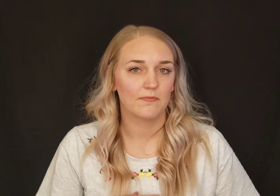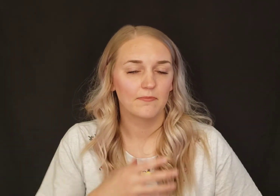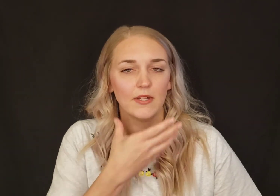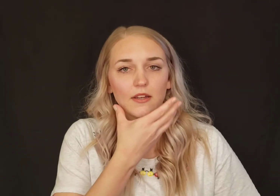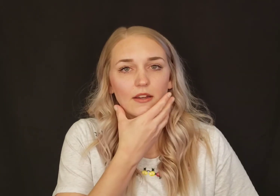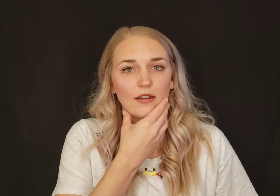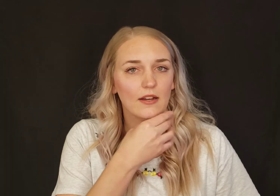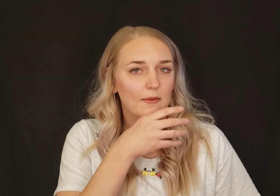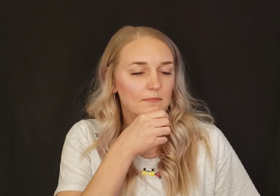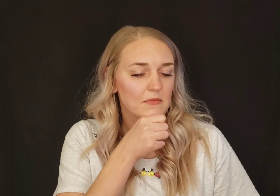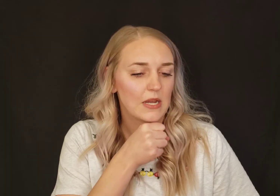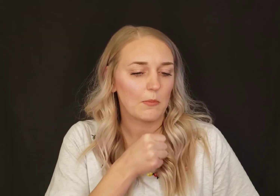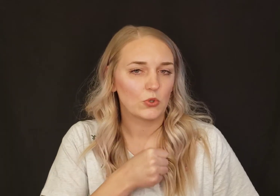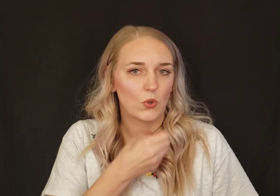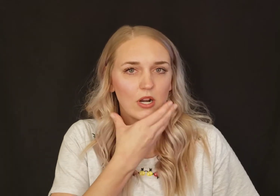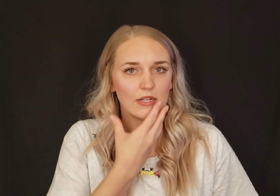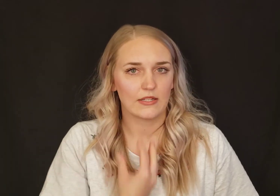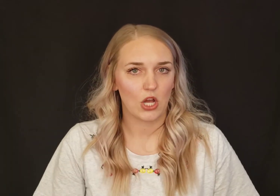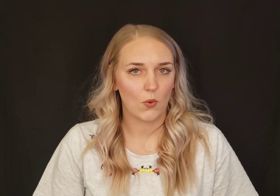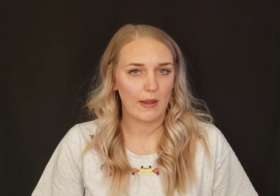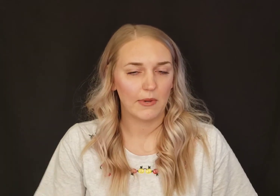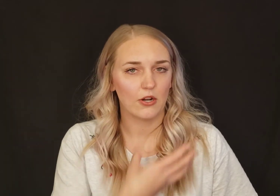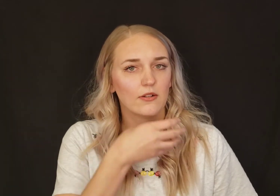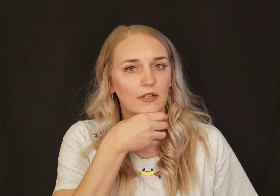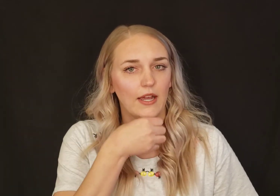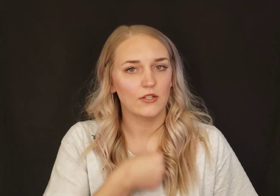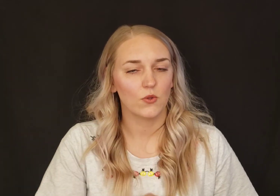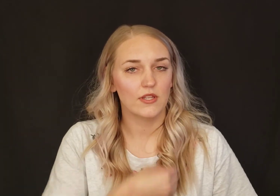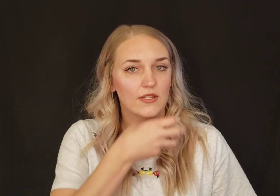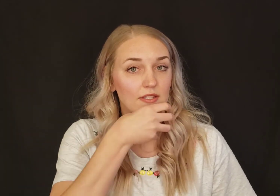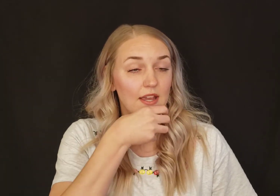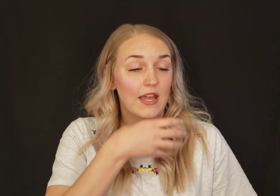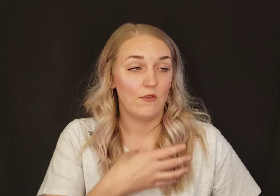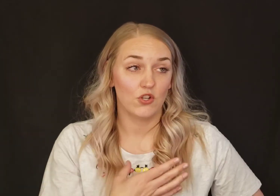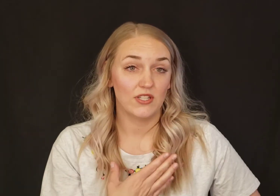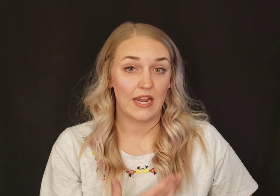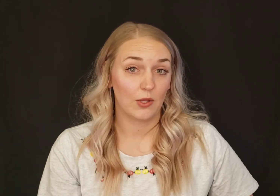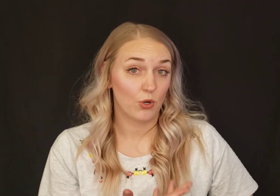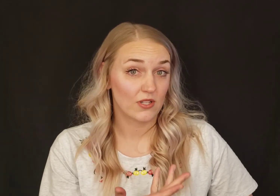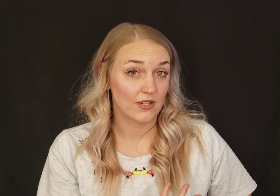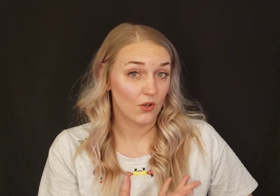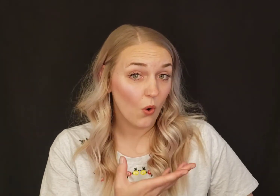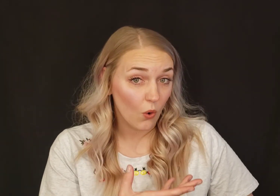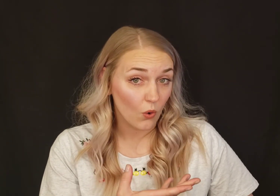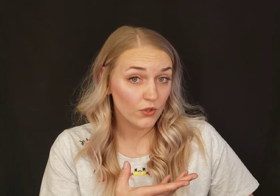Dumbledore and his long white beard. Okay, so this is, you're just saying the person is old.